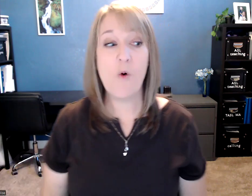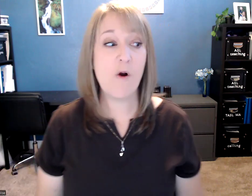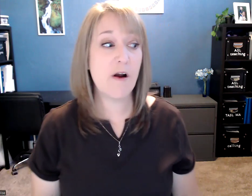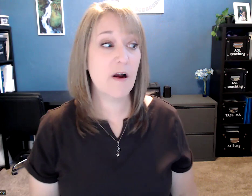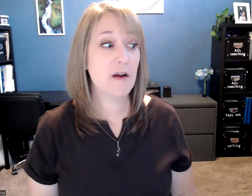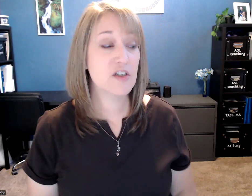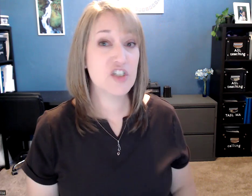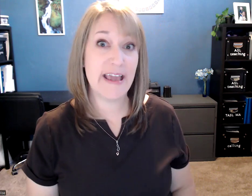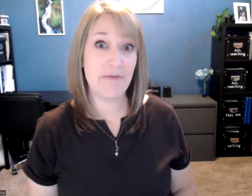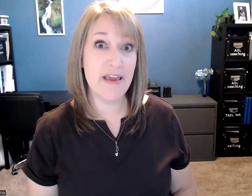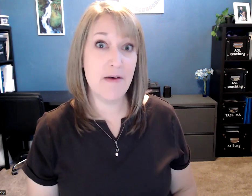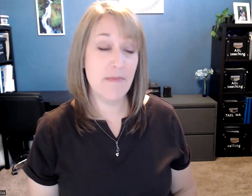or she gave him